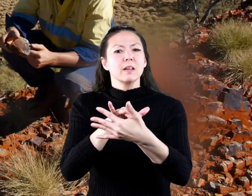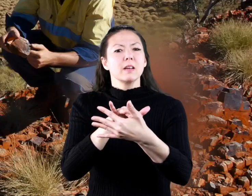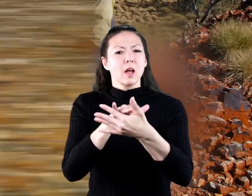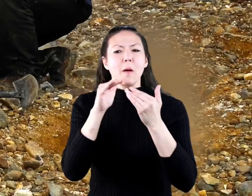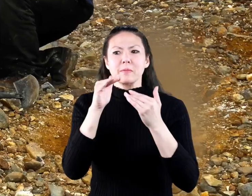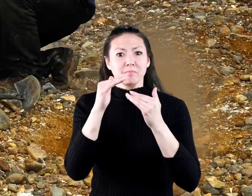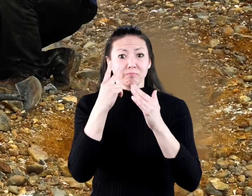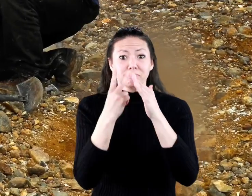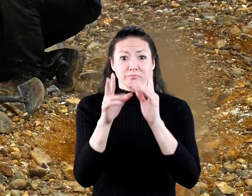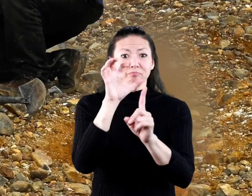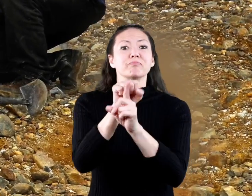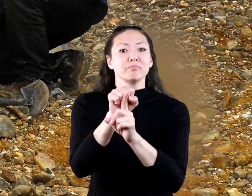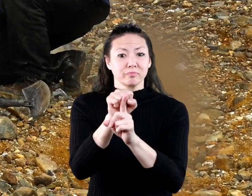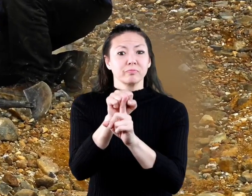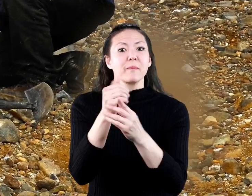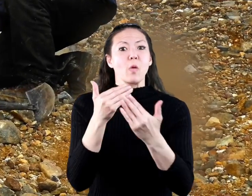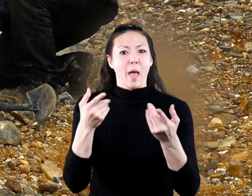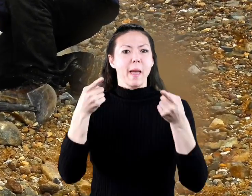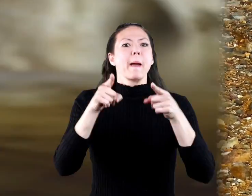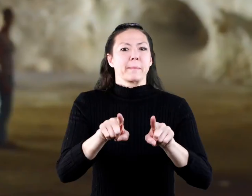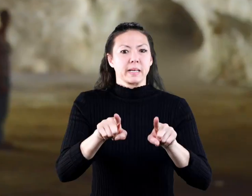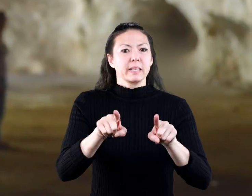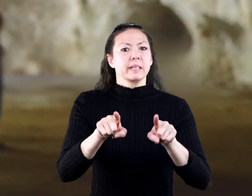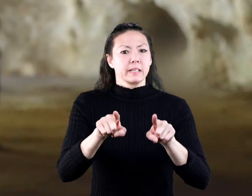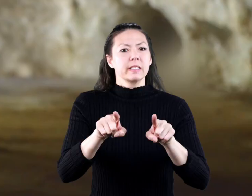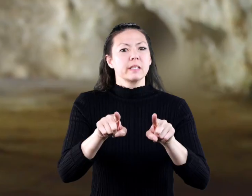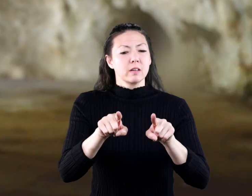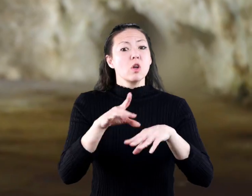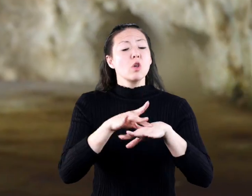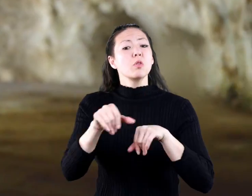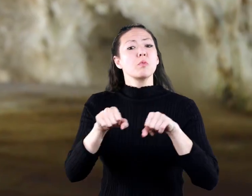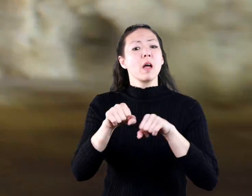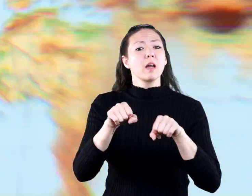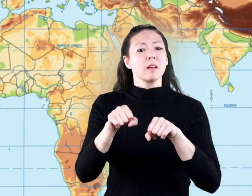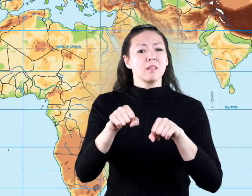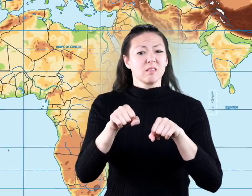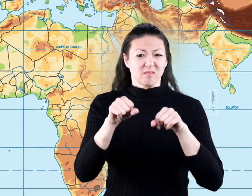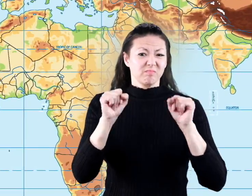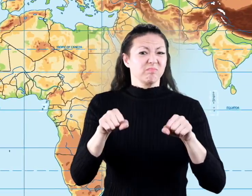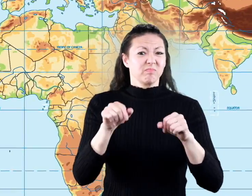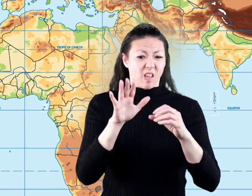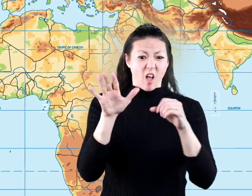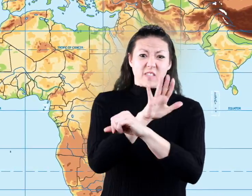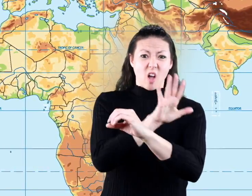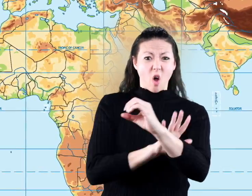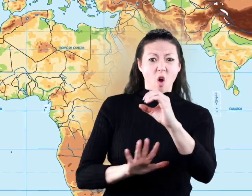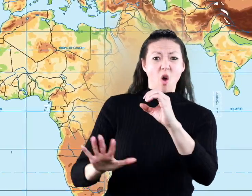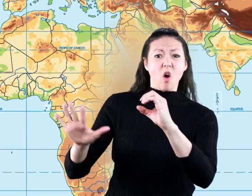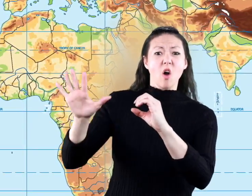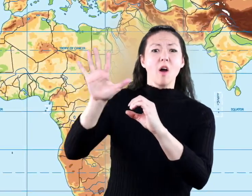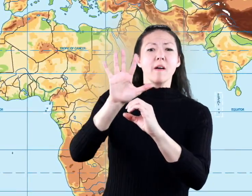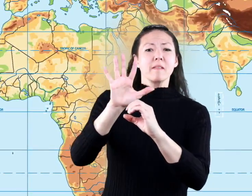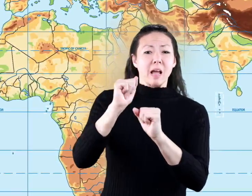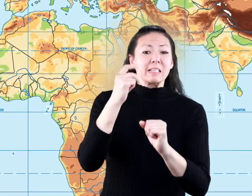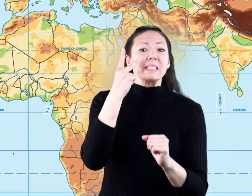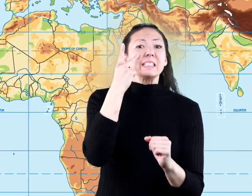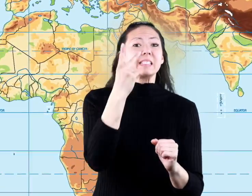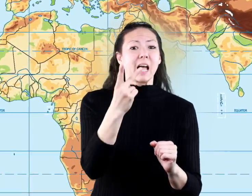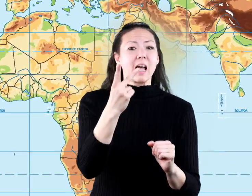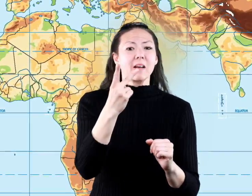They hope to someday be able to predict where an earthquake will occur and when. Earthquakes can cover vast distances. They may be